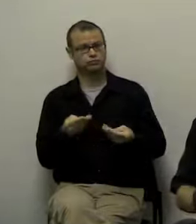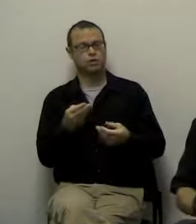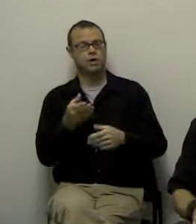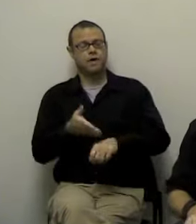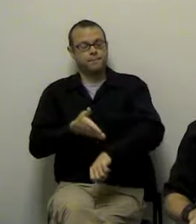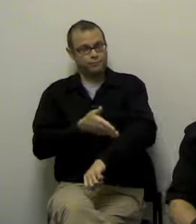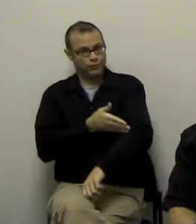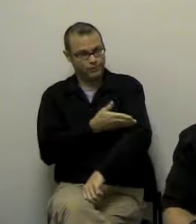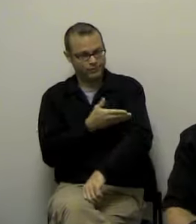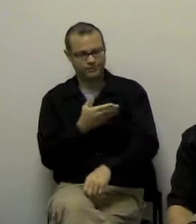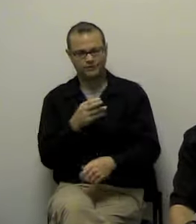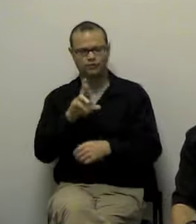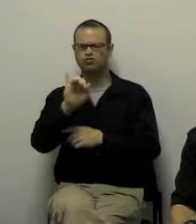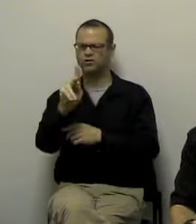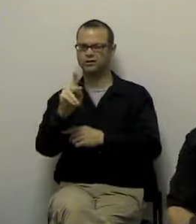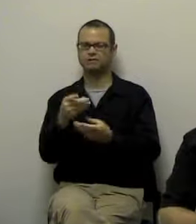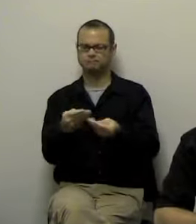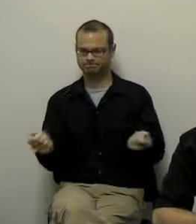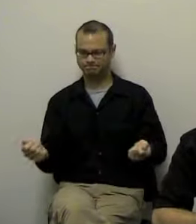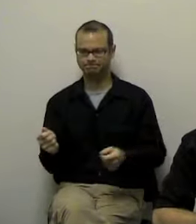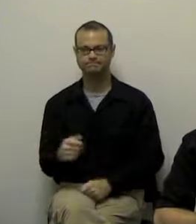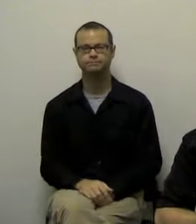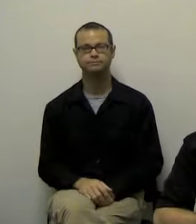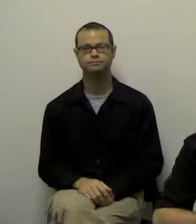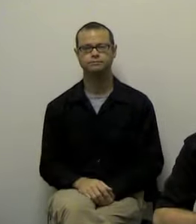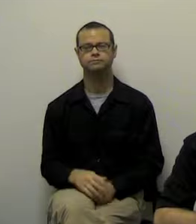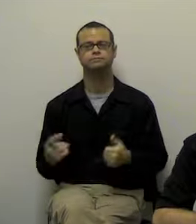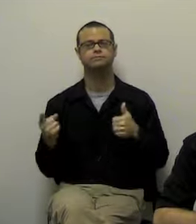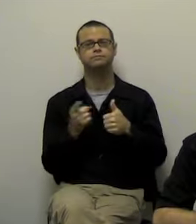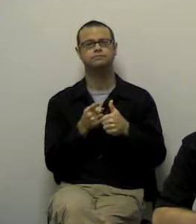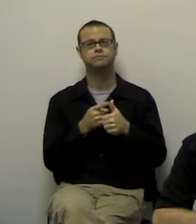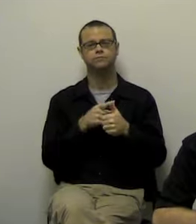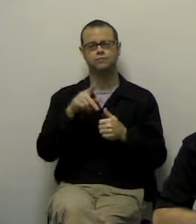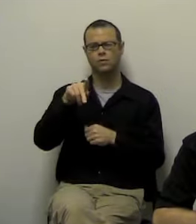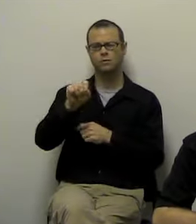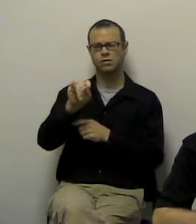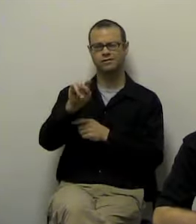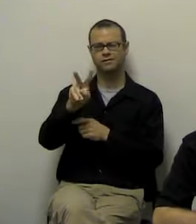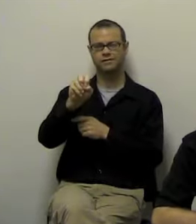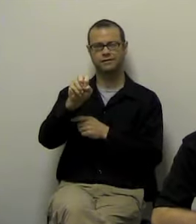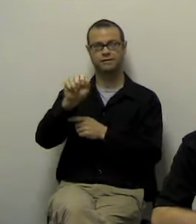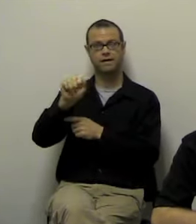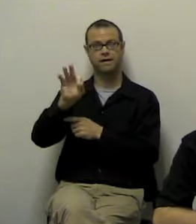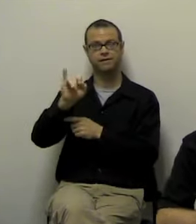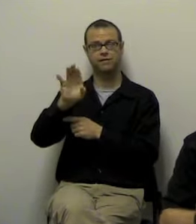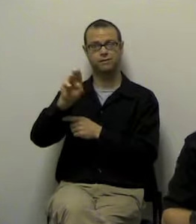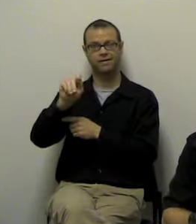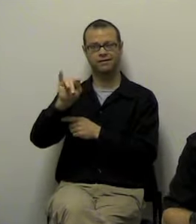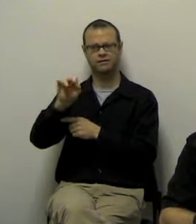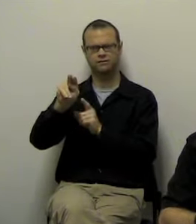The next thing I'm going to discuss is positive affirmations. Now, what is an affirmation? An affirmation is every word